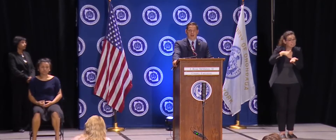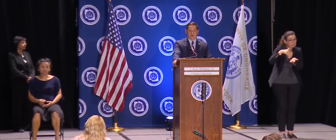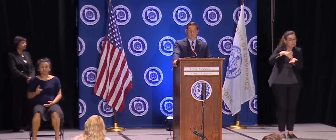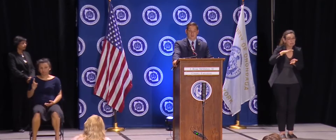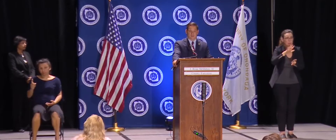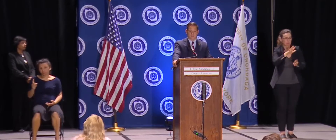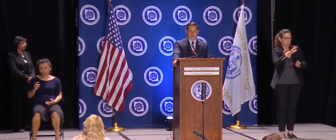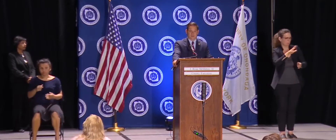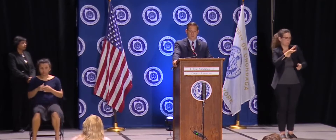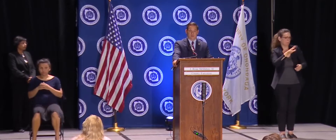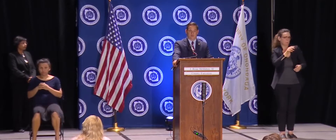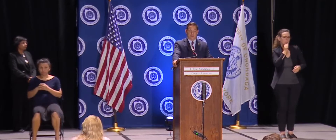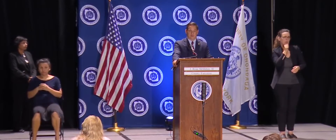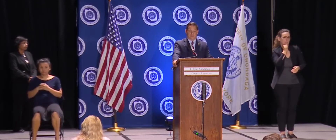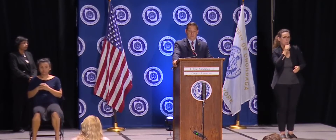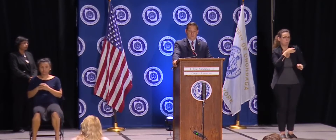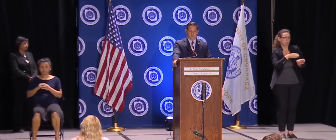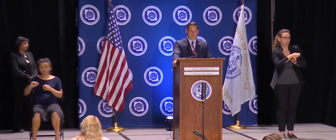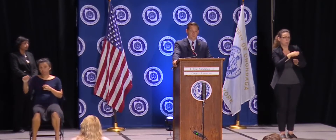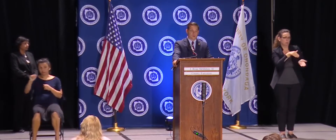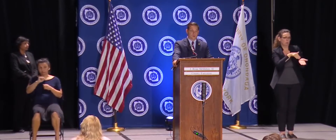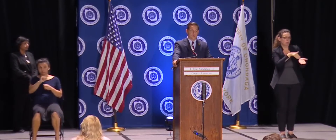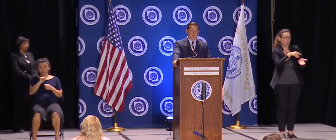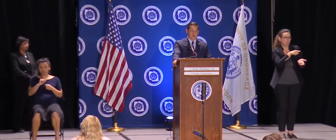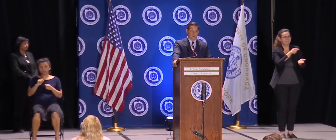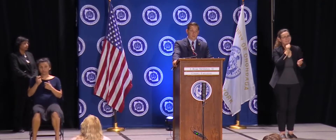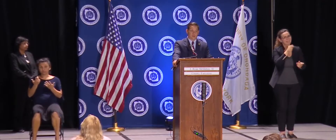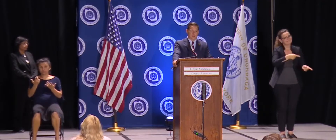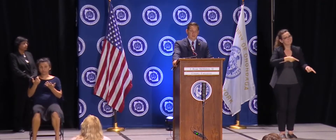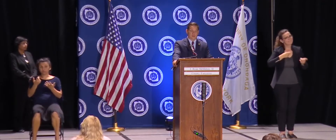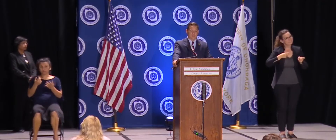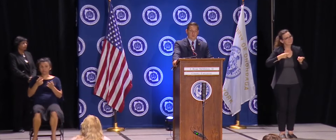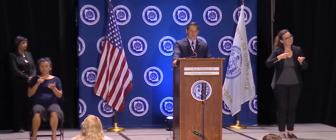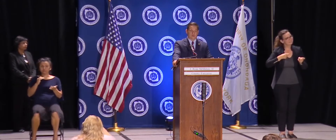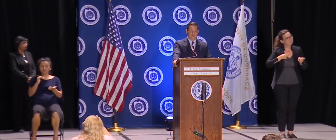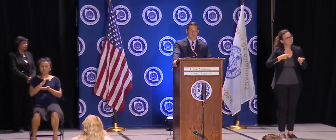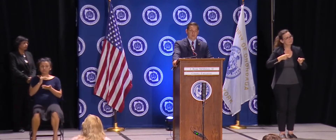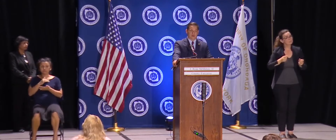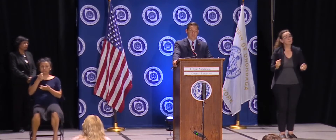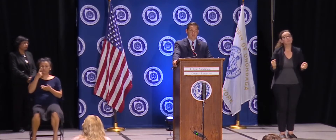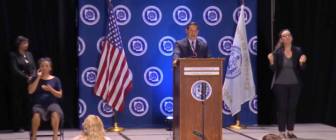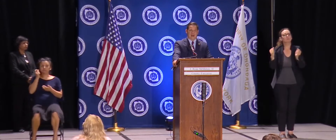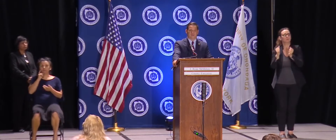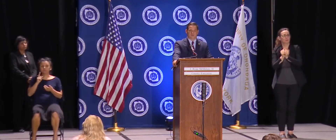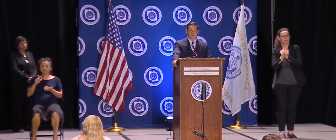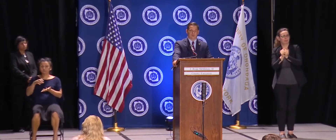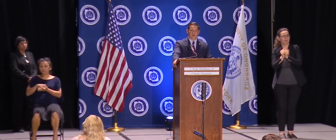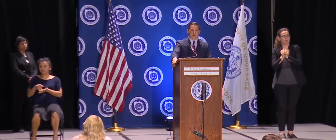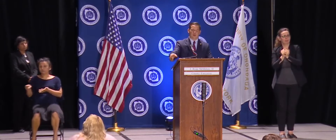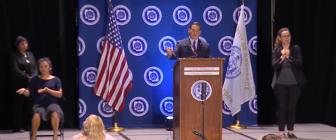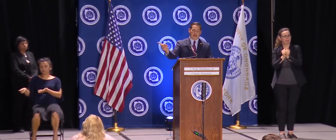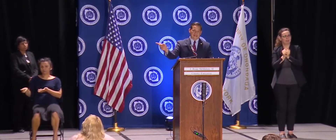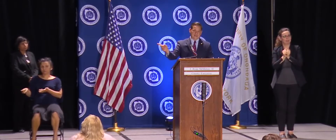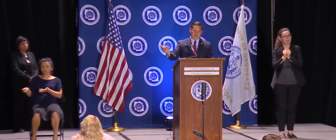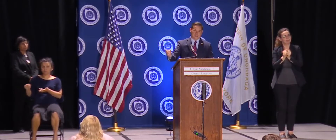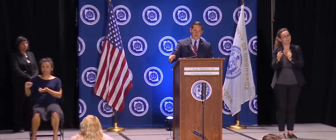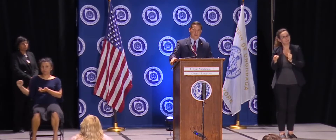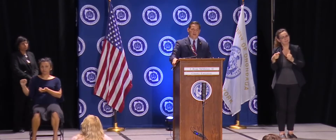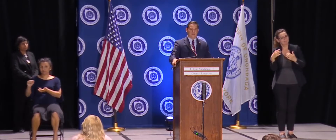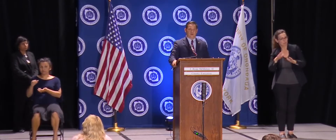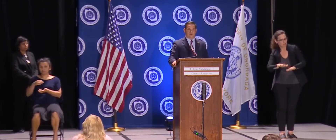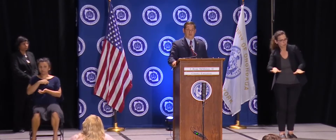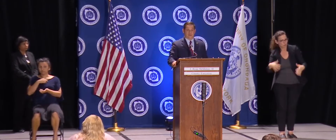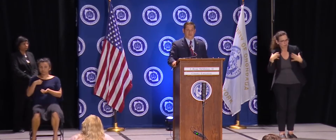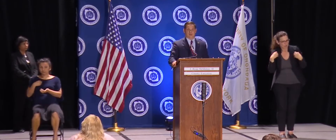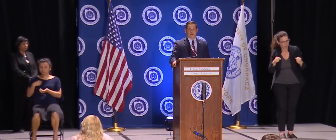health of a child, and you're talking to a father here too, so nobody is going to tell a parent you have to go to that site.